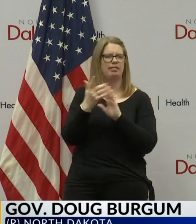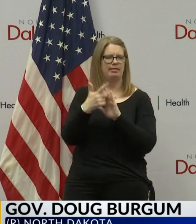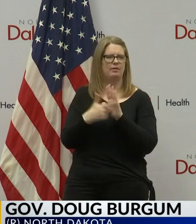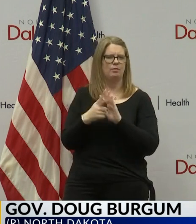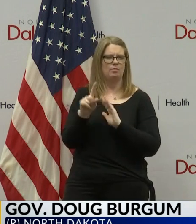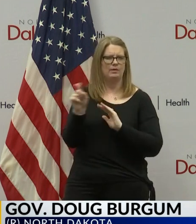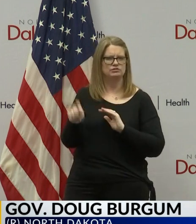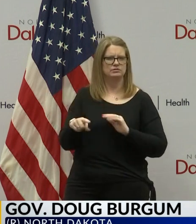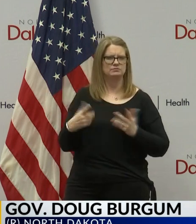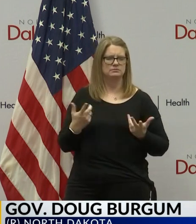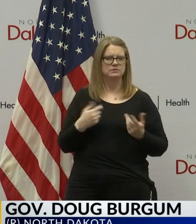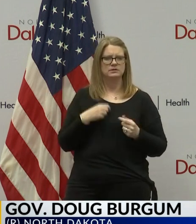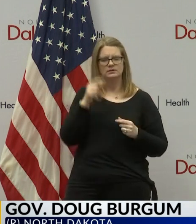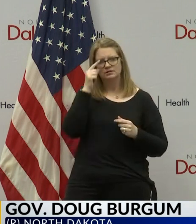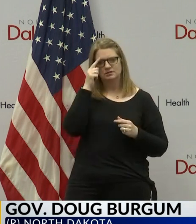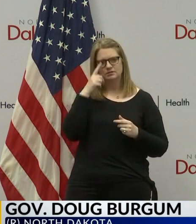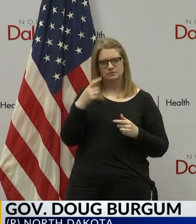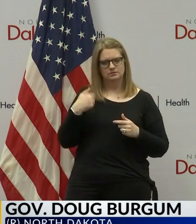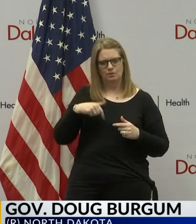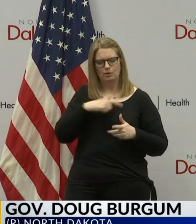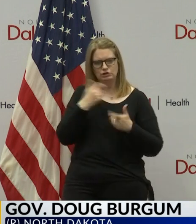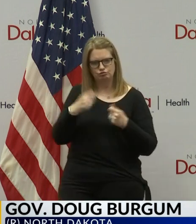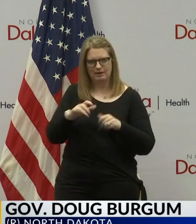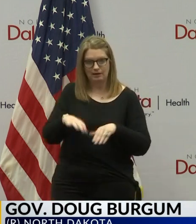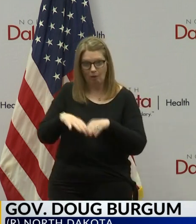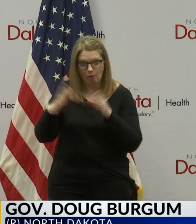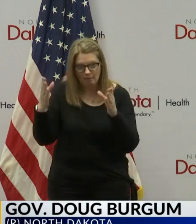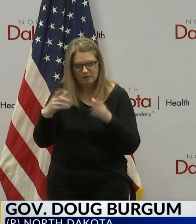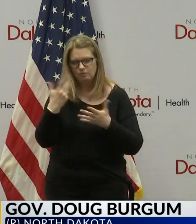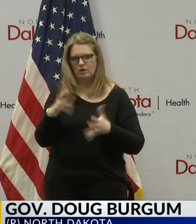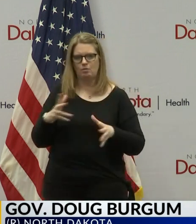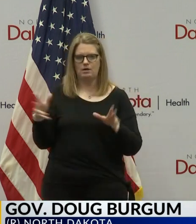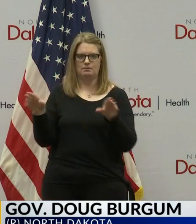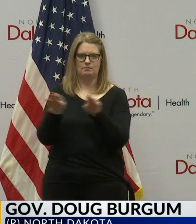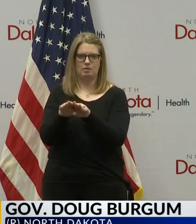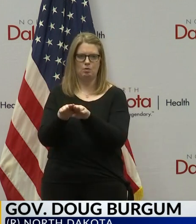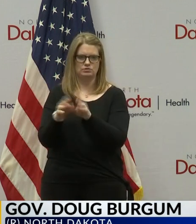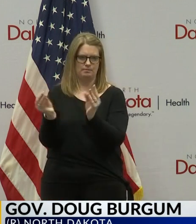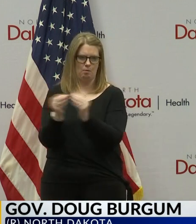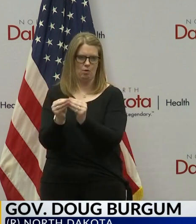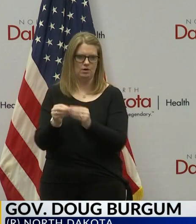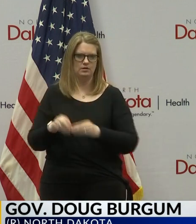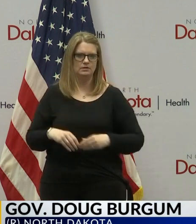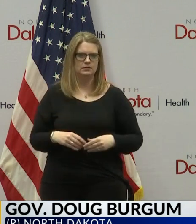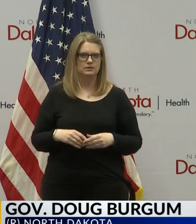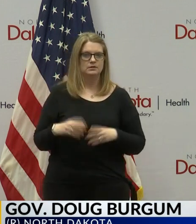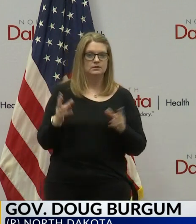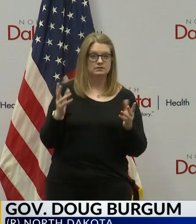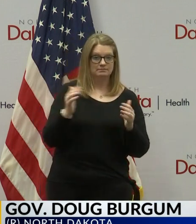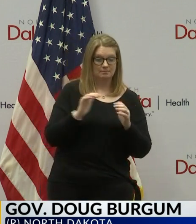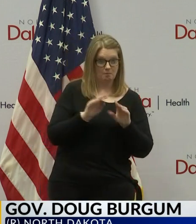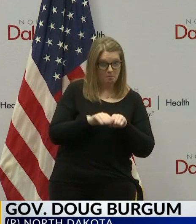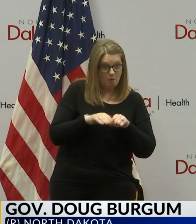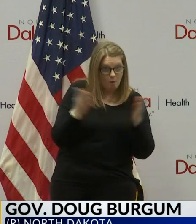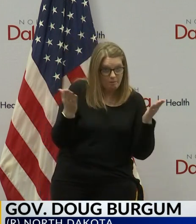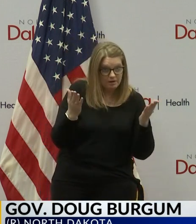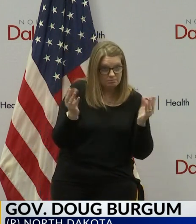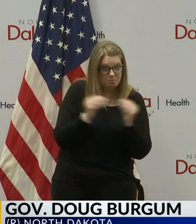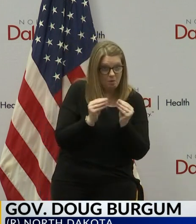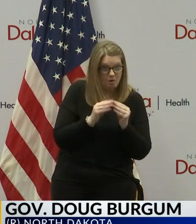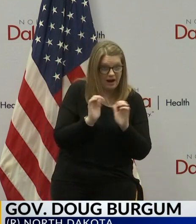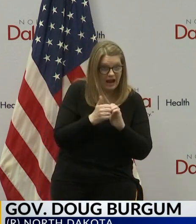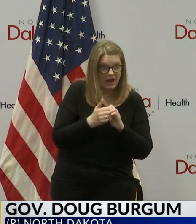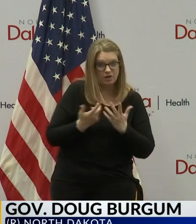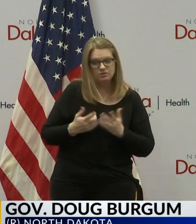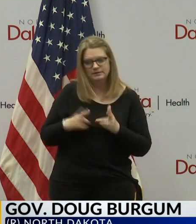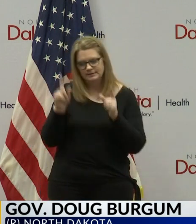But, again, we're trying to get things back open. We're not trying to close more things down. And the way we get more things open is targeted testing,